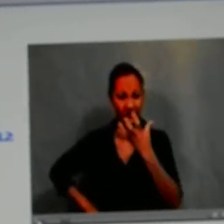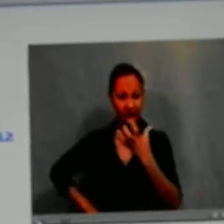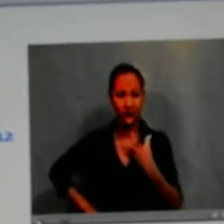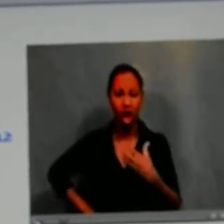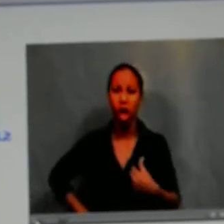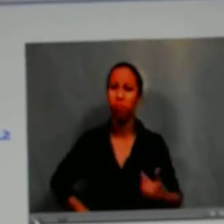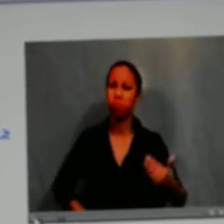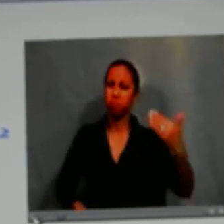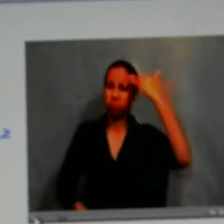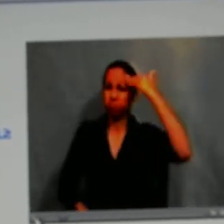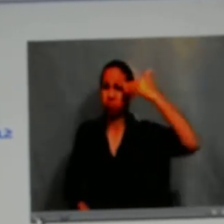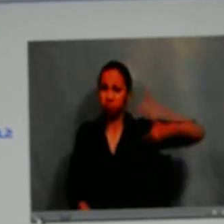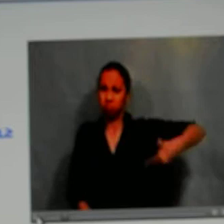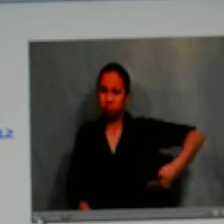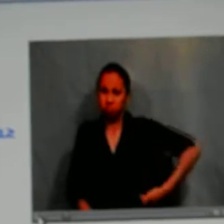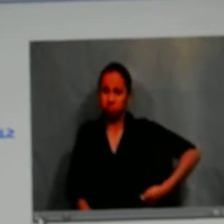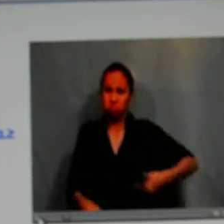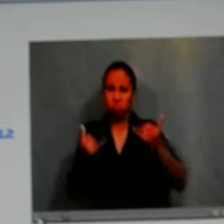upset.